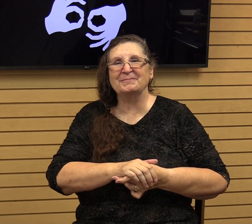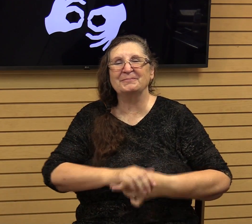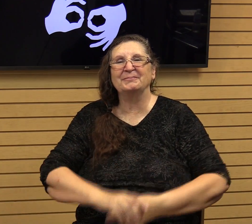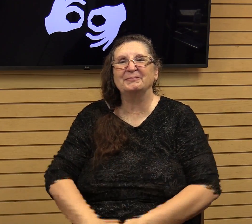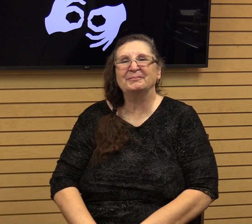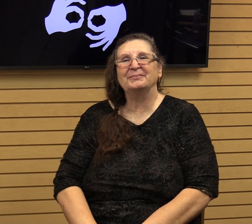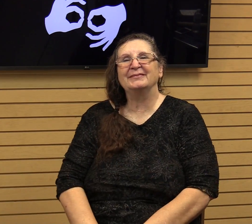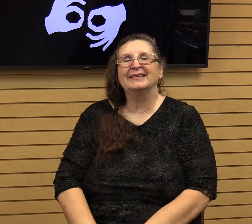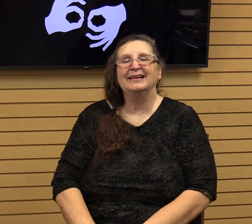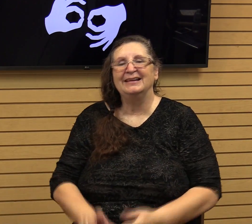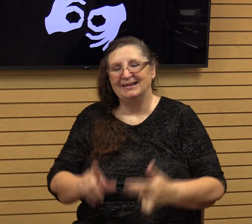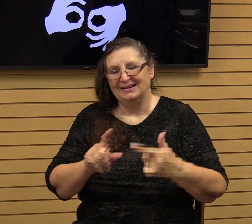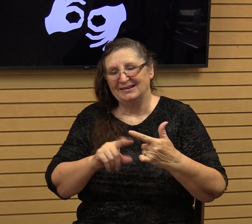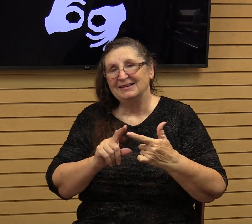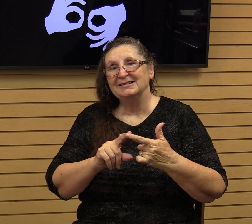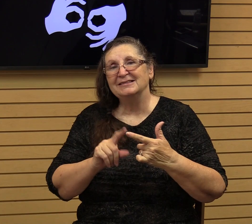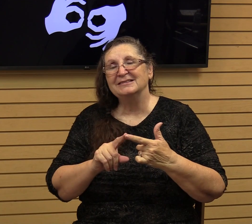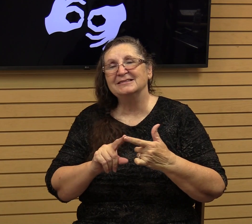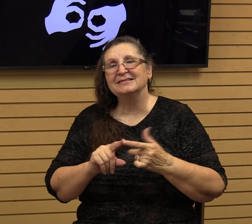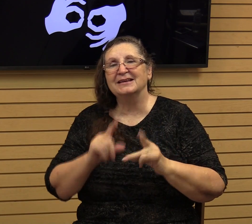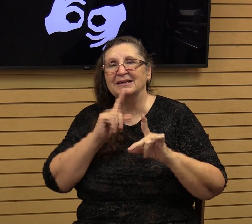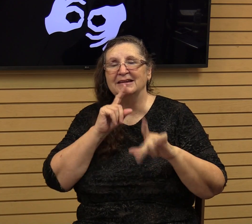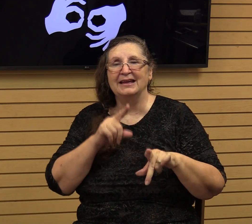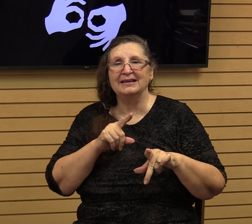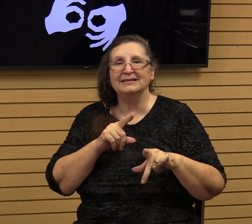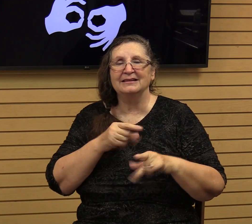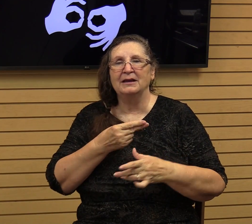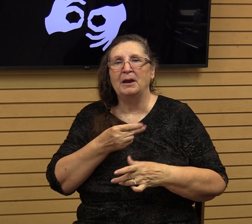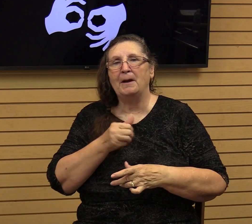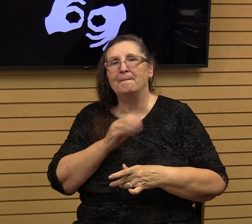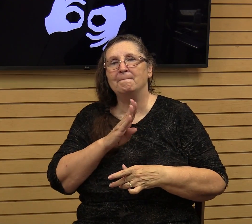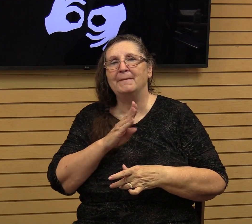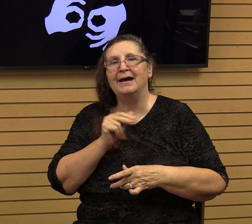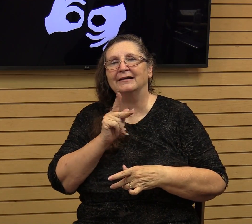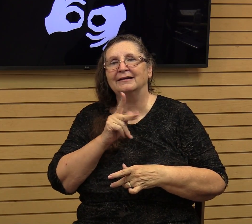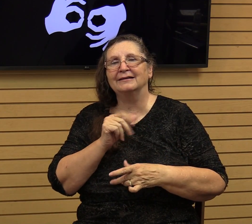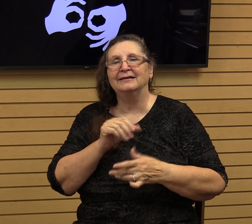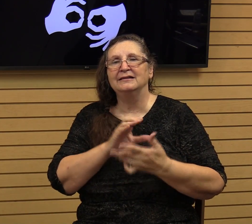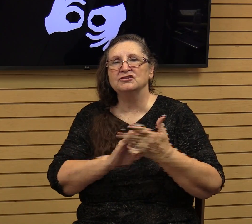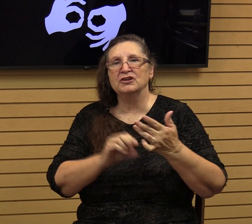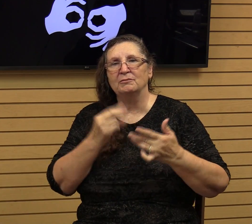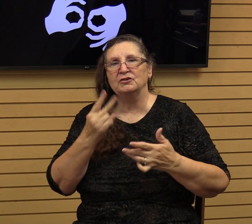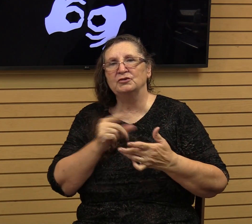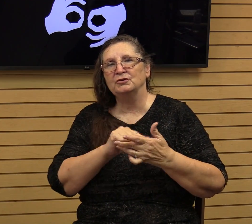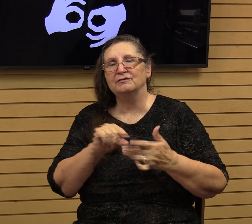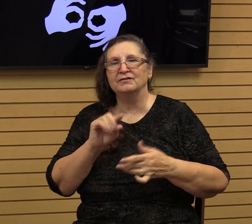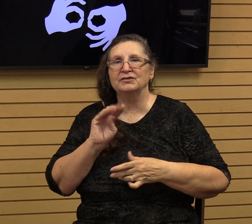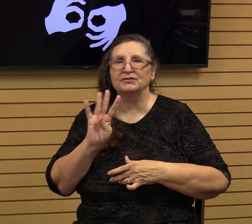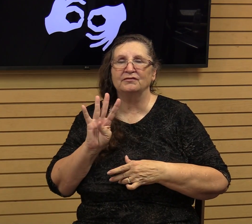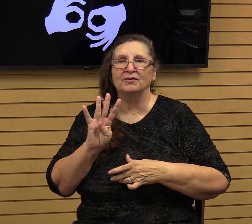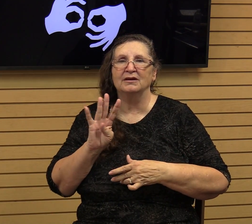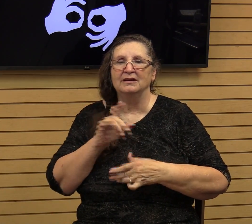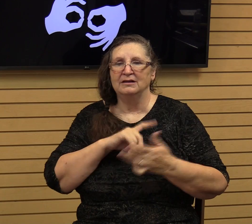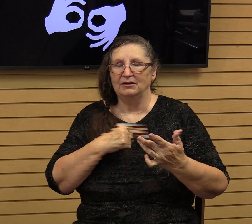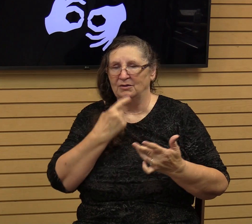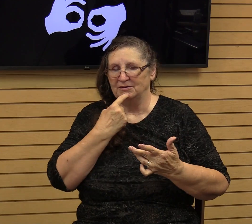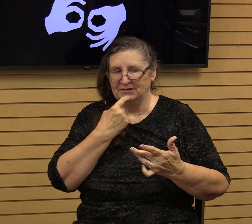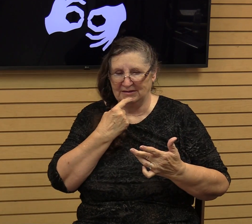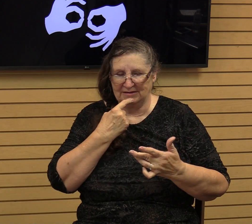The second answer God gives the prophet is found in Habakkuk chapter two, verse four. The Lord tells the prophet to write